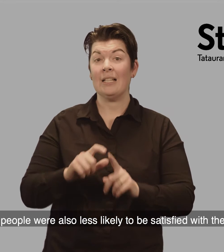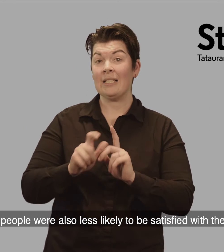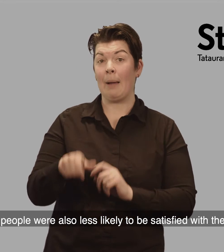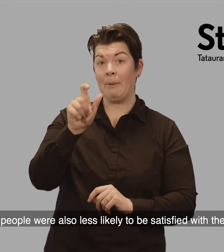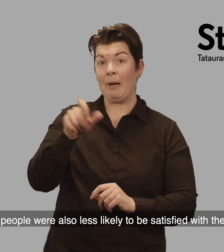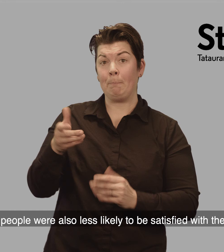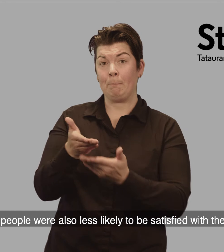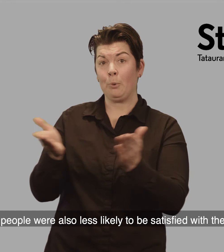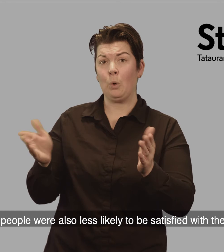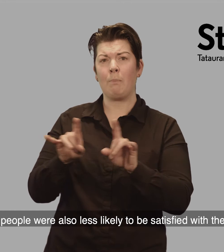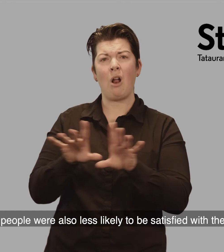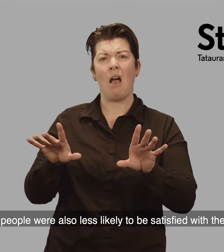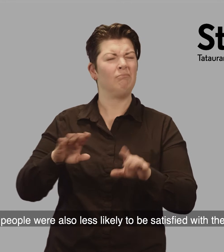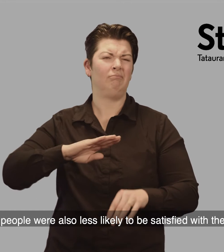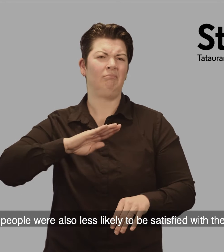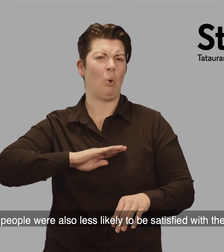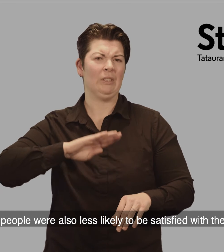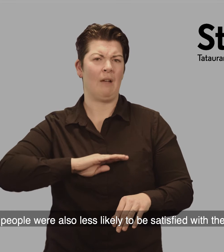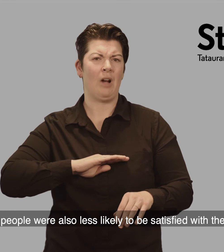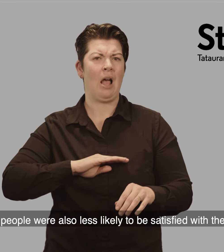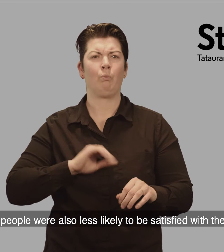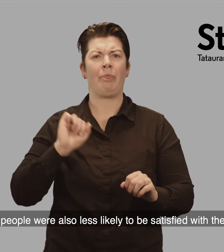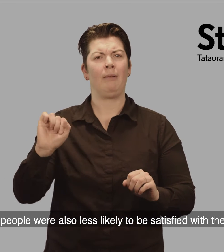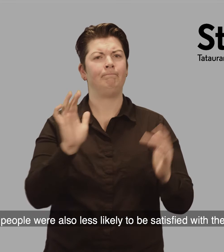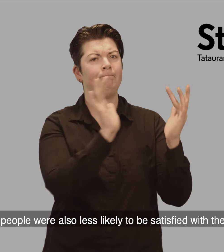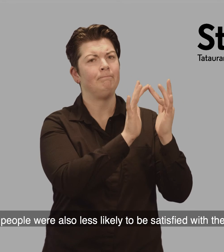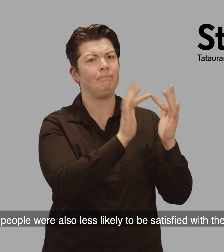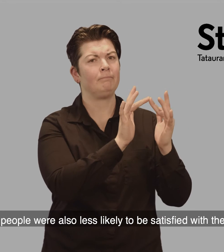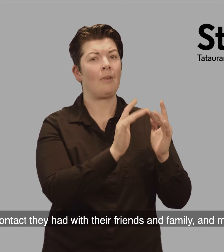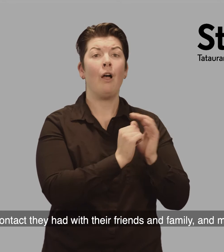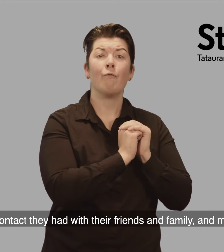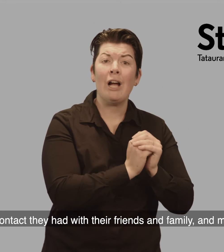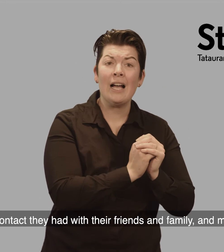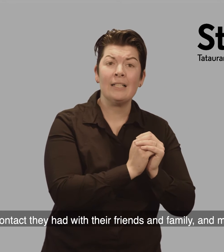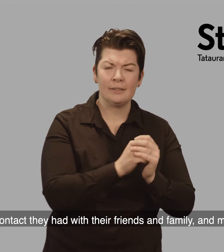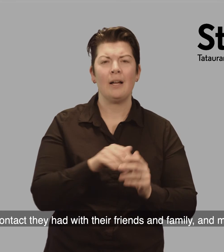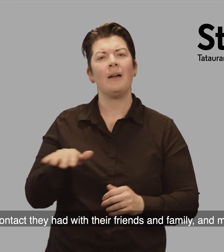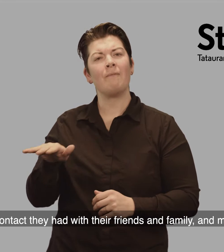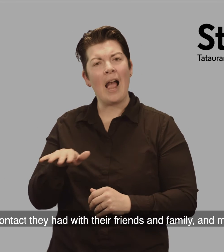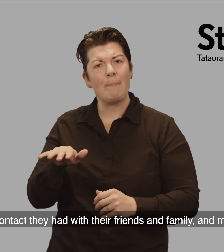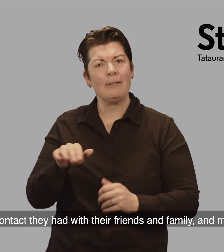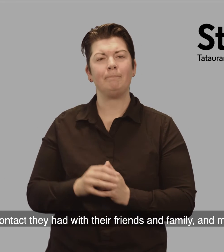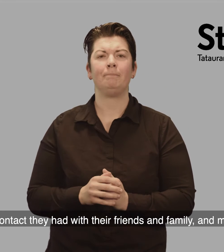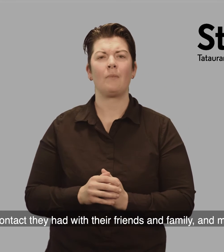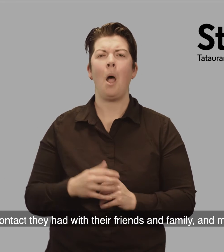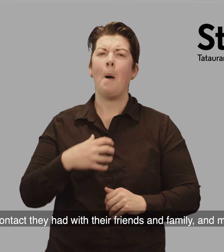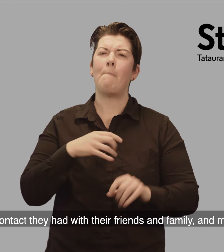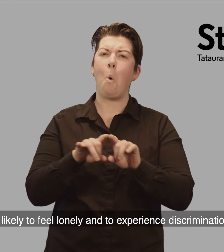Disabled people were also less likely to be satisfied with the amount of contact they had with their friends and family, and more